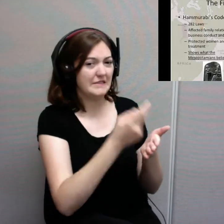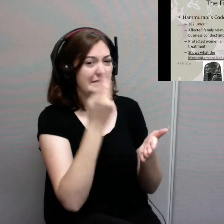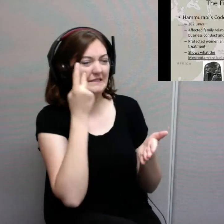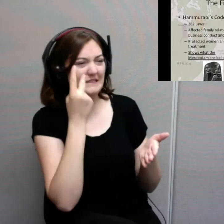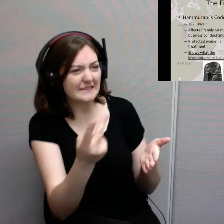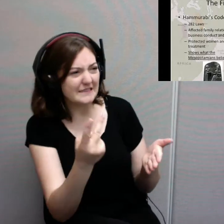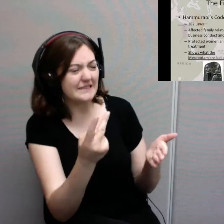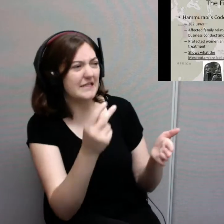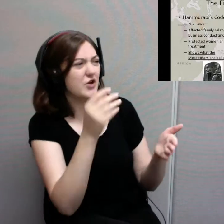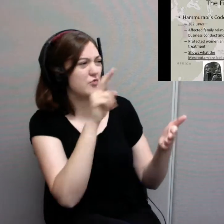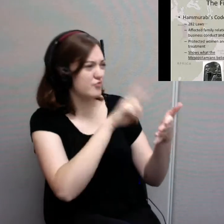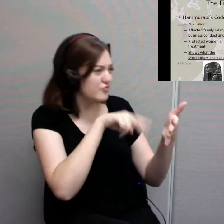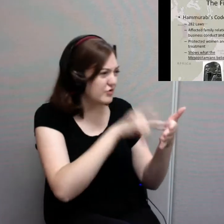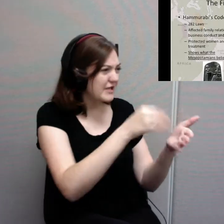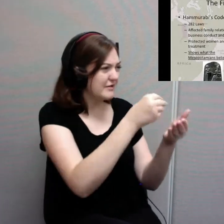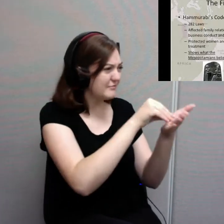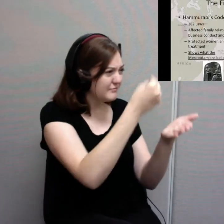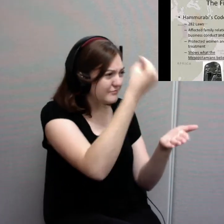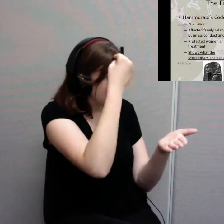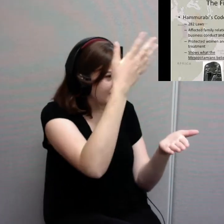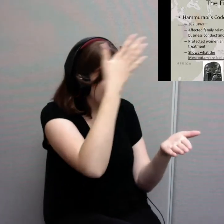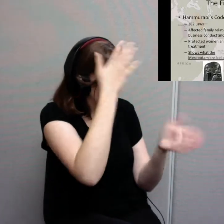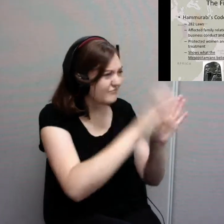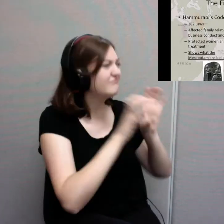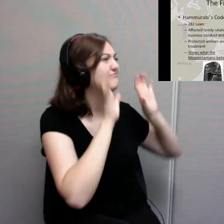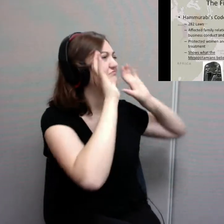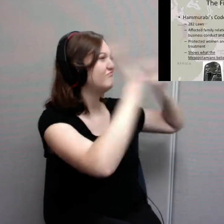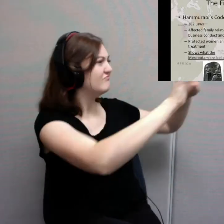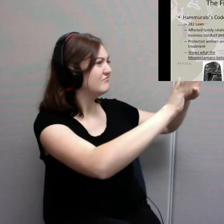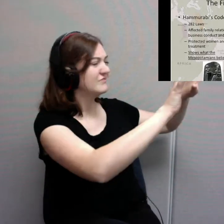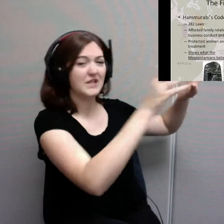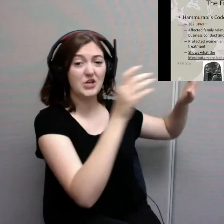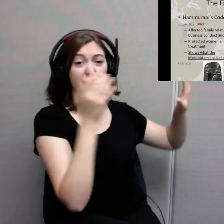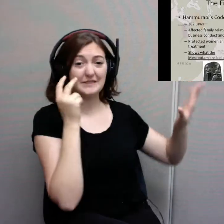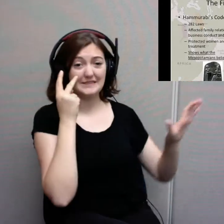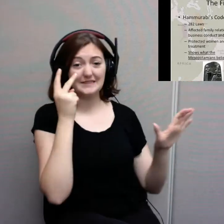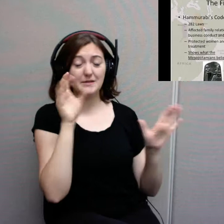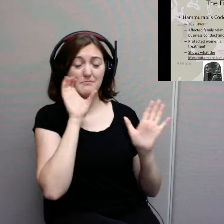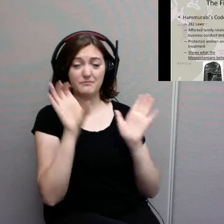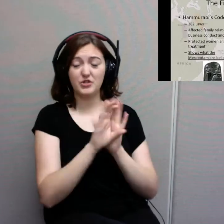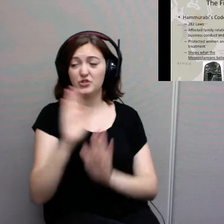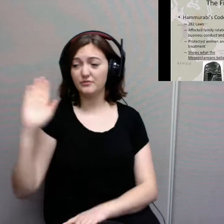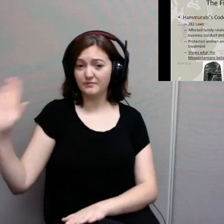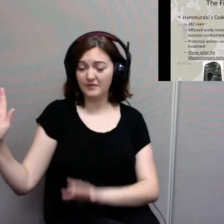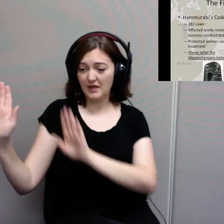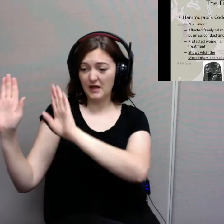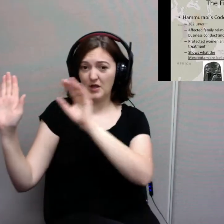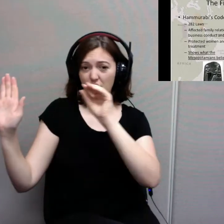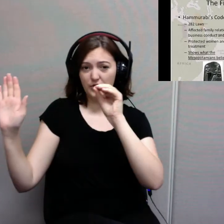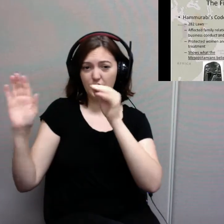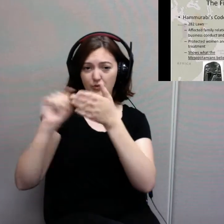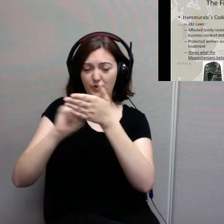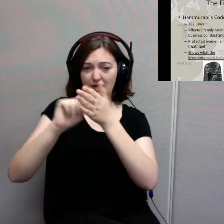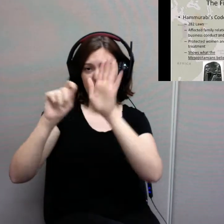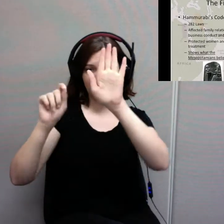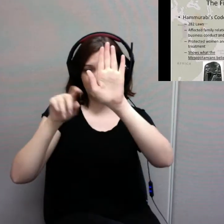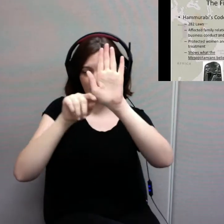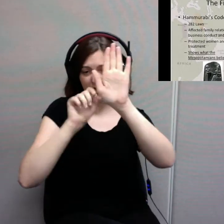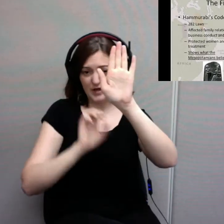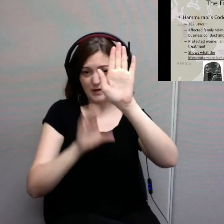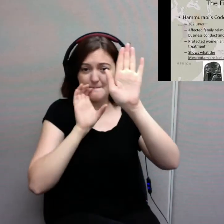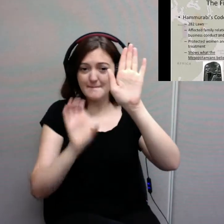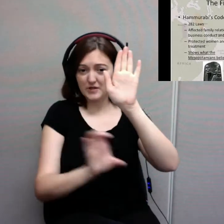picture on the right here. The picture below the notes itself is actually Hammurabi dictating these laws. And there are going to be